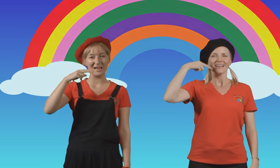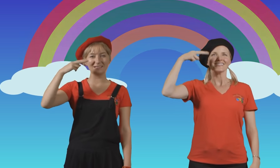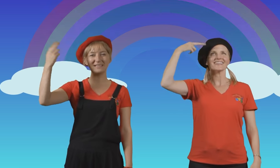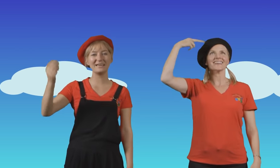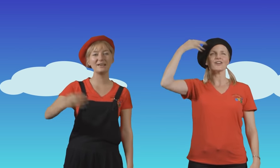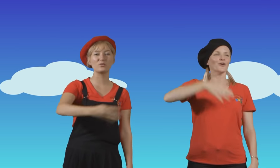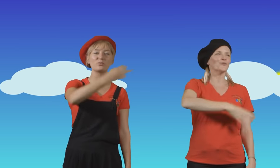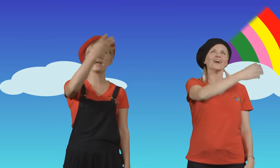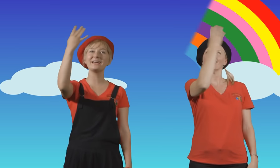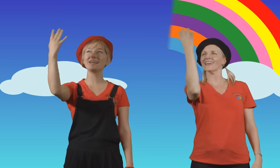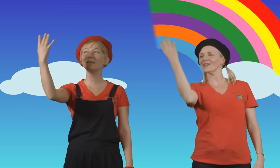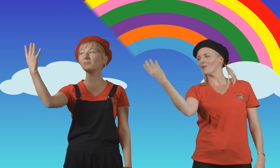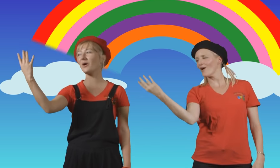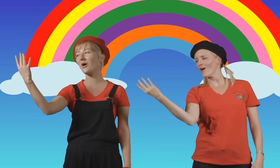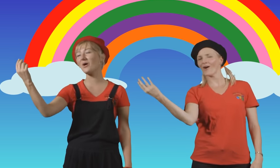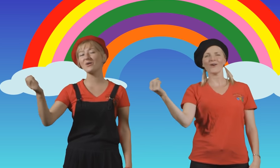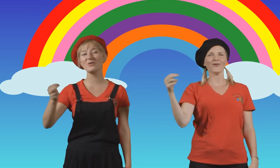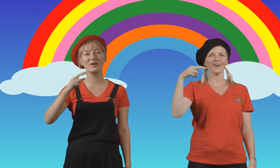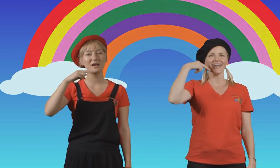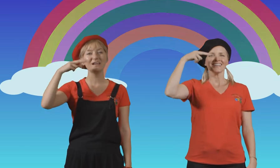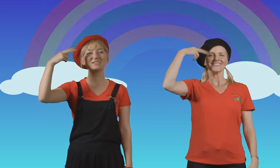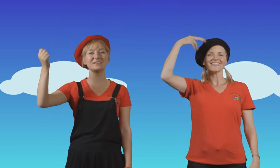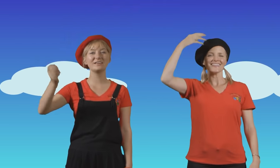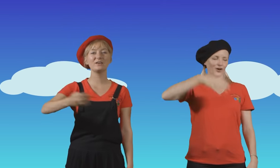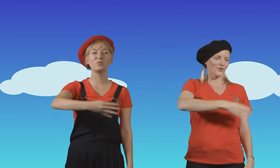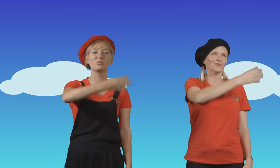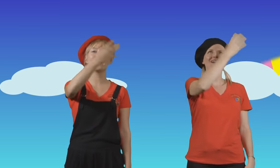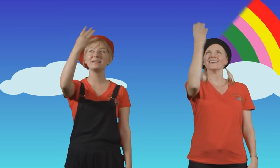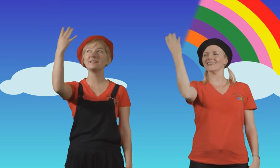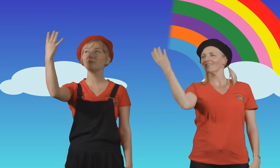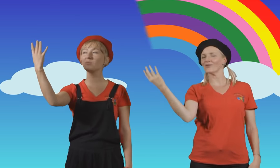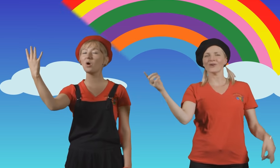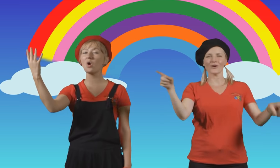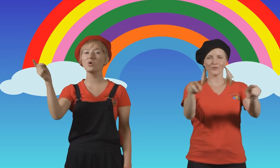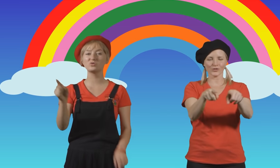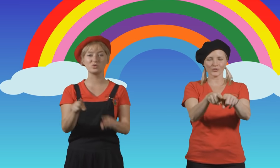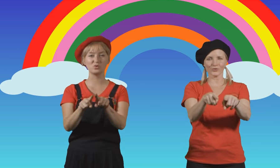sing a rainbow, sing a rainbow too.